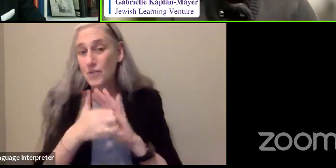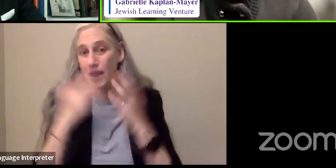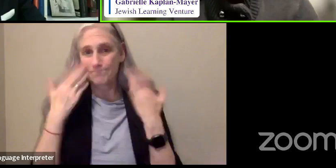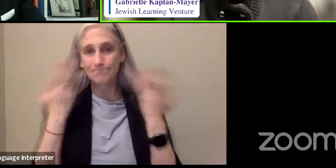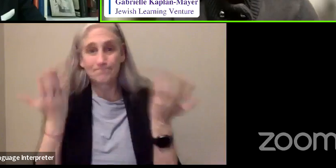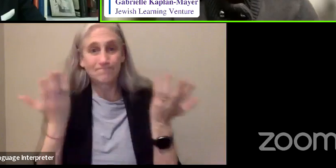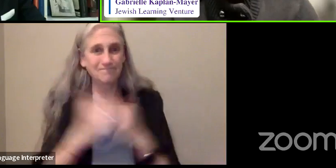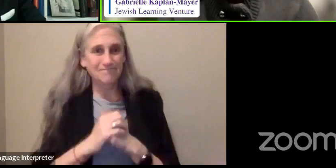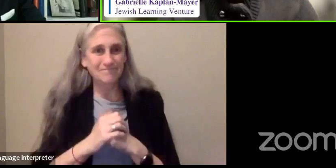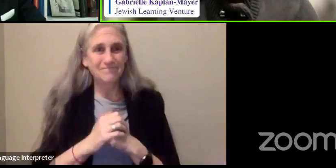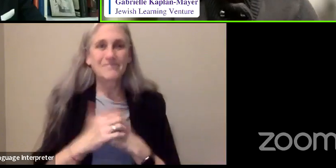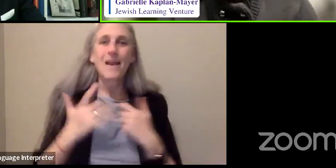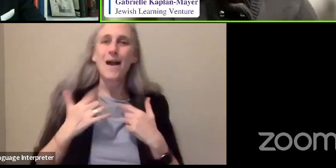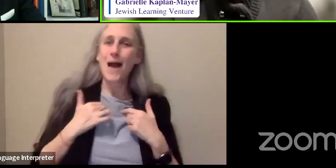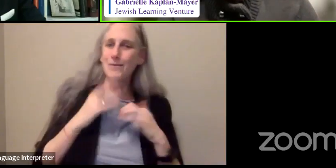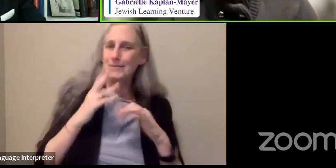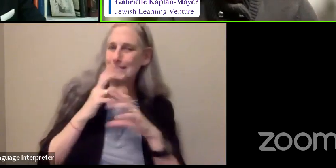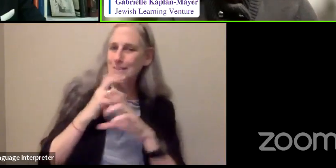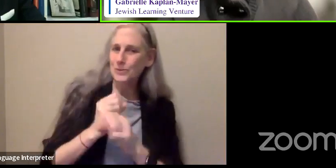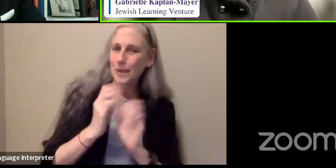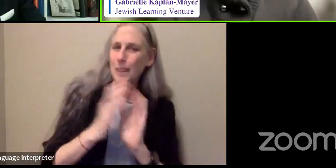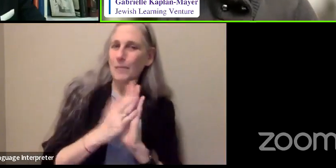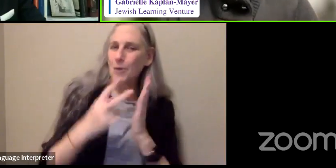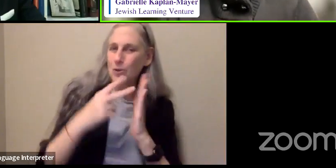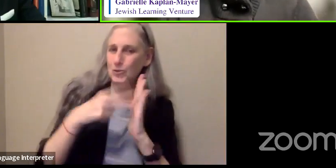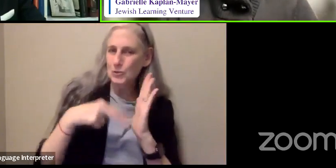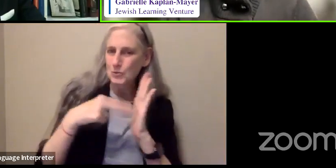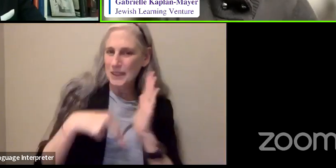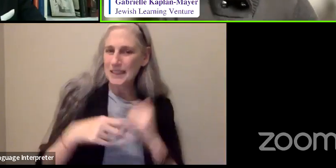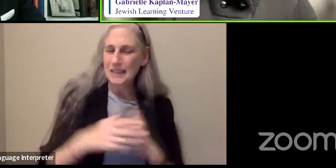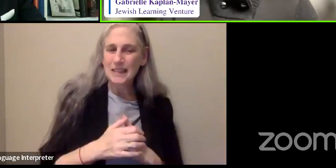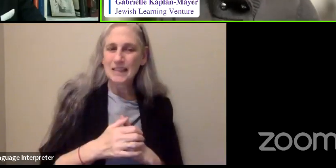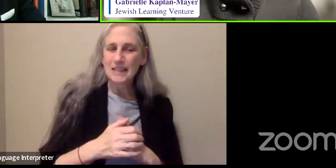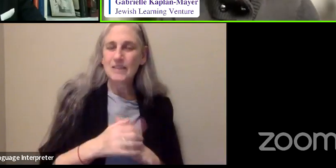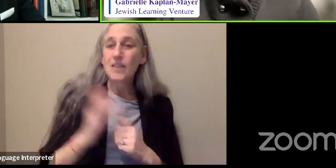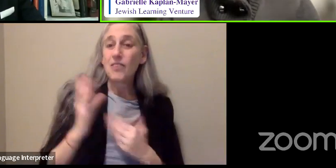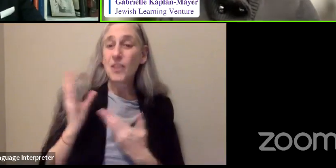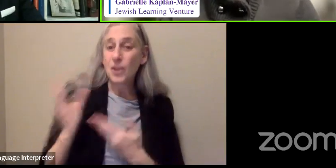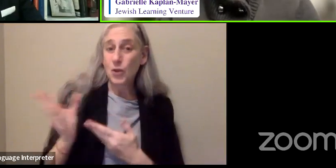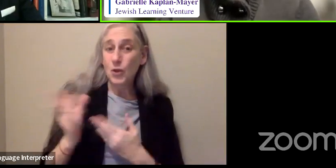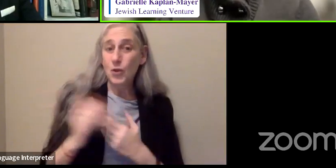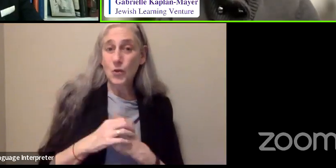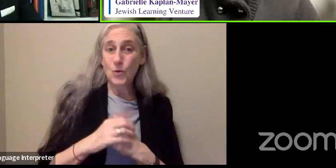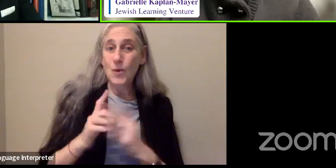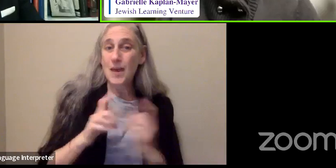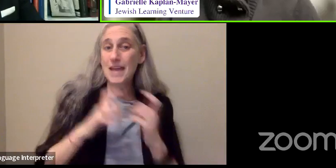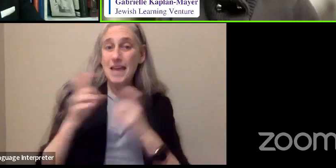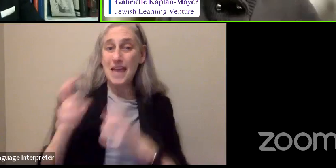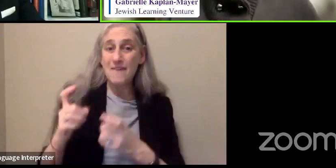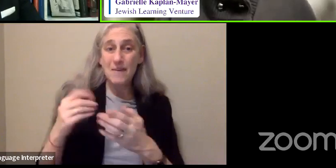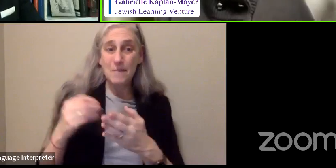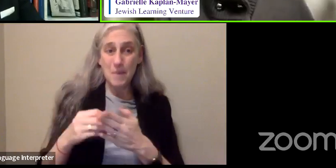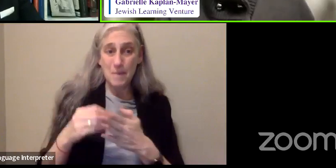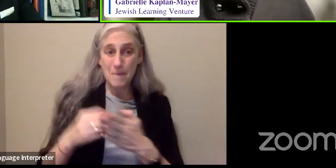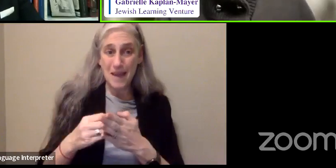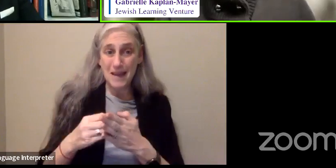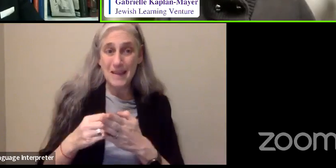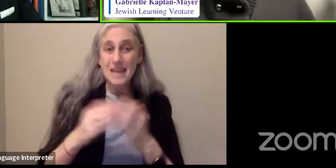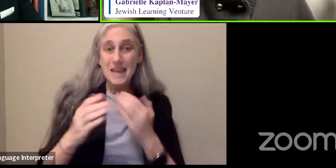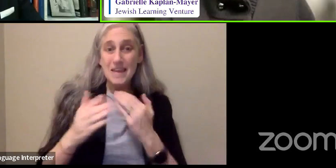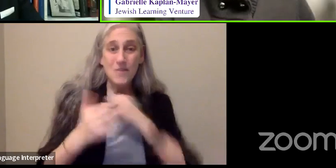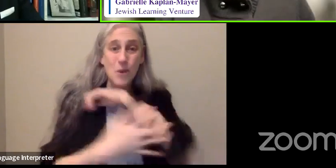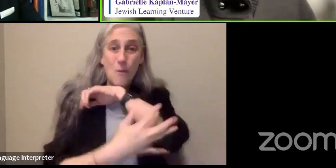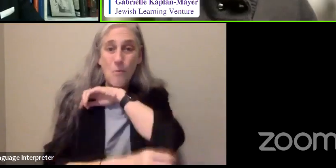Well, I was intrigued in the book to read that you gave him the money, even when you were a poor